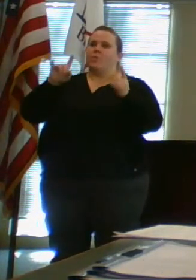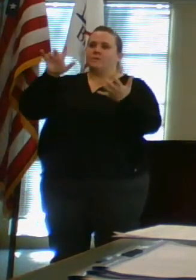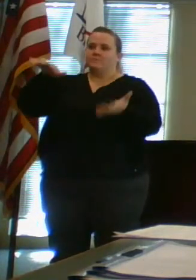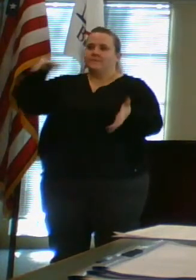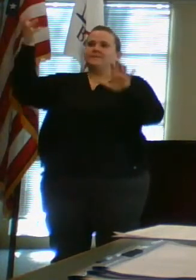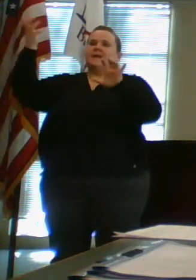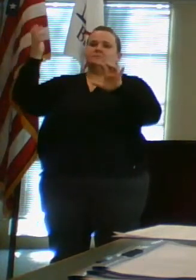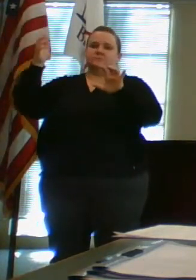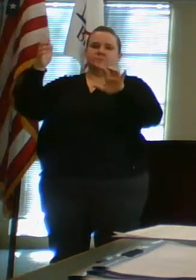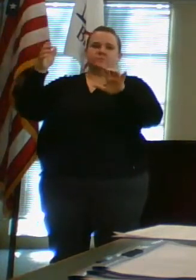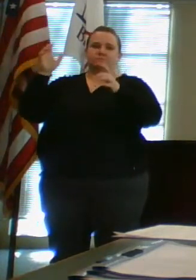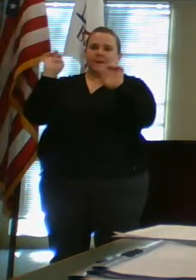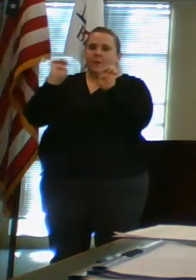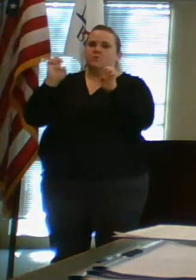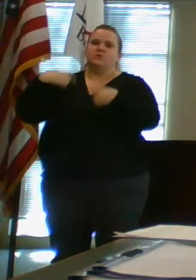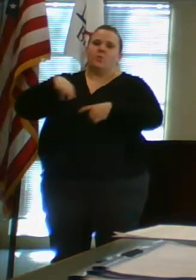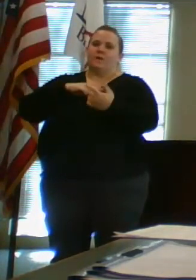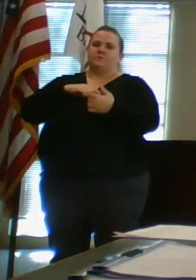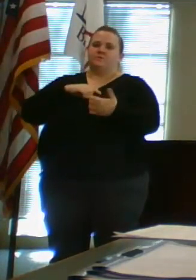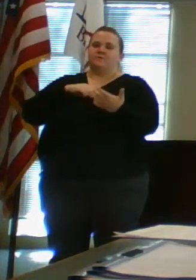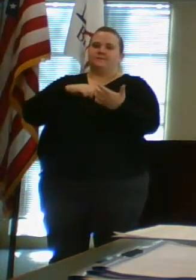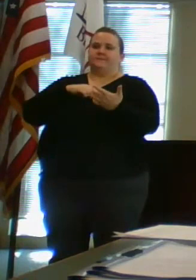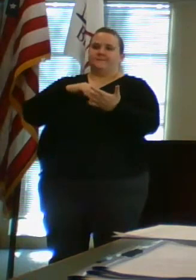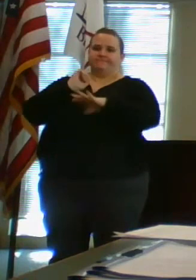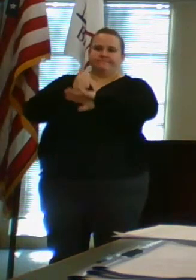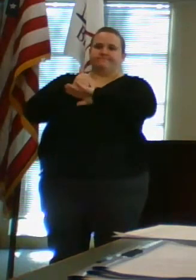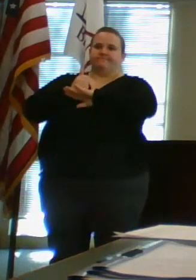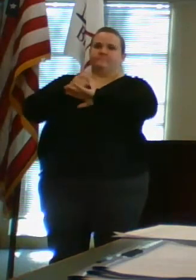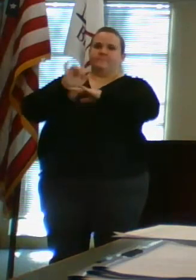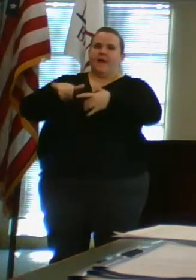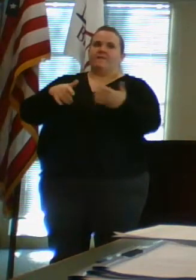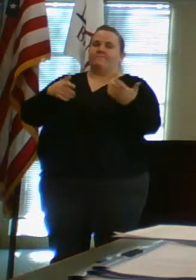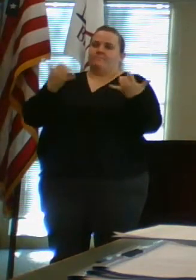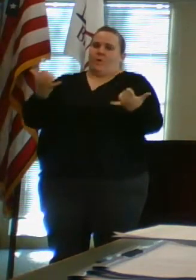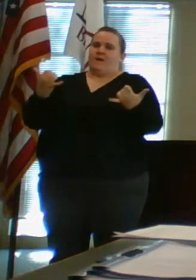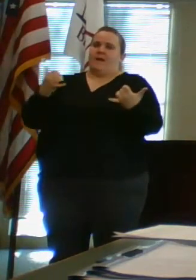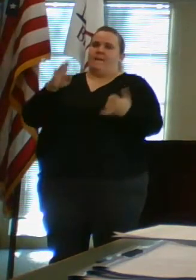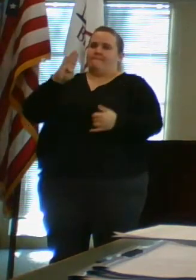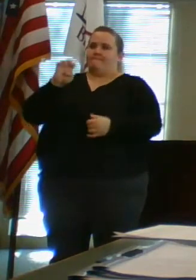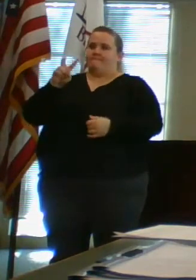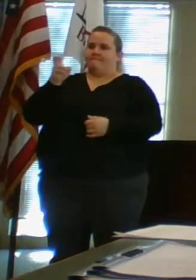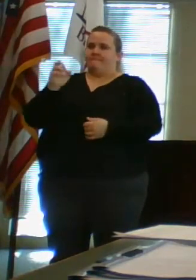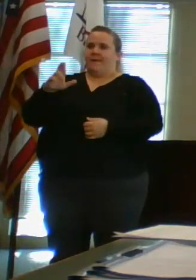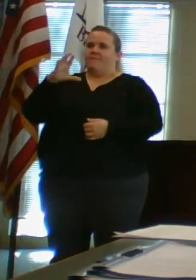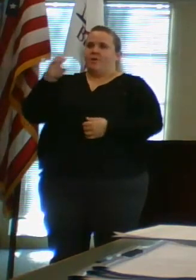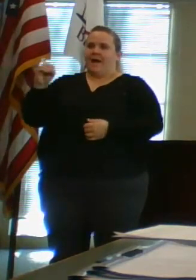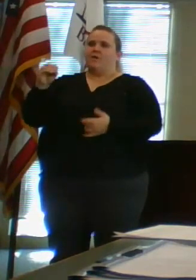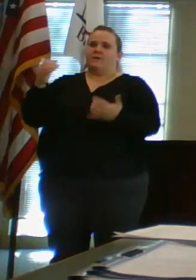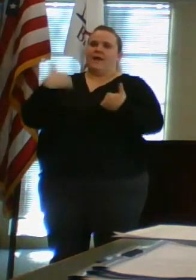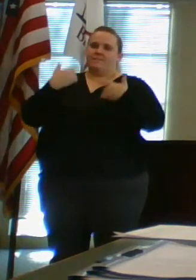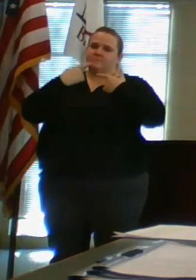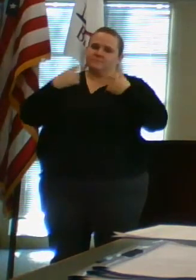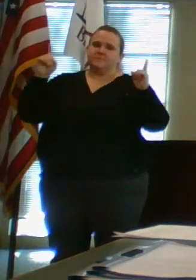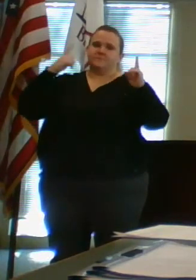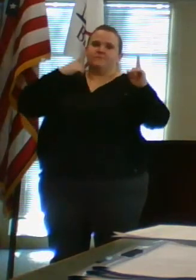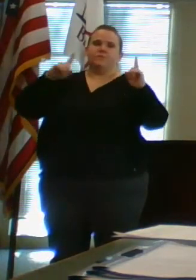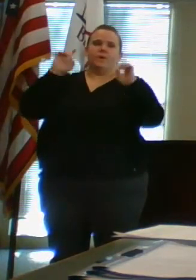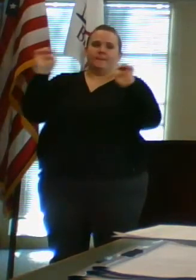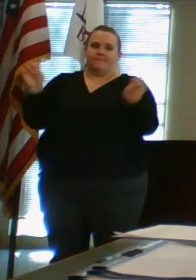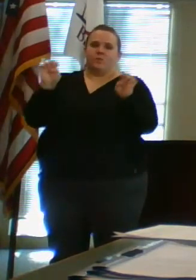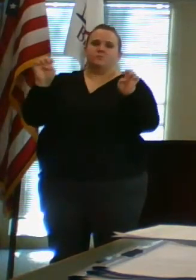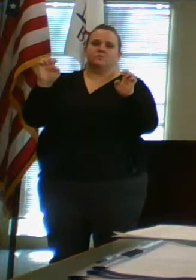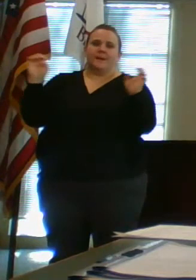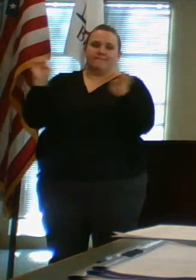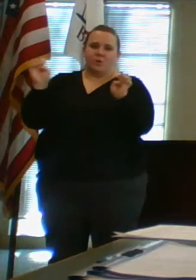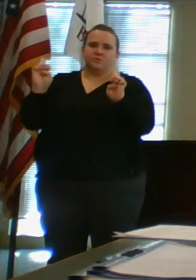emergency. We are just ratifying the fact that Beaver County is in a declaration of emergency that we put into place once